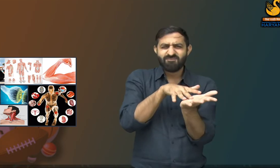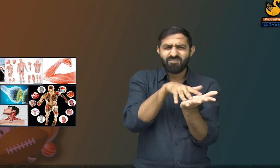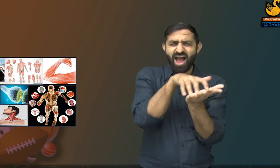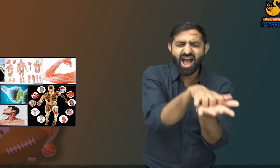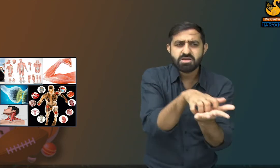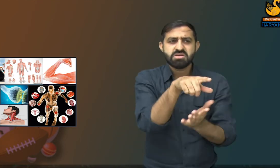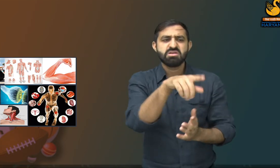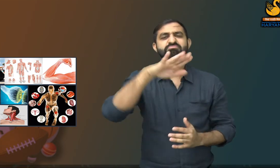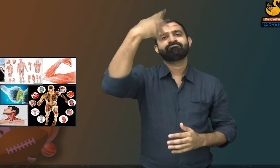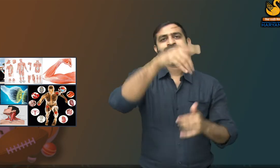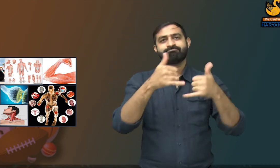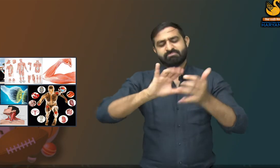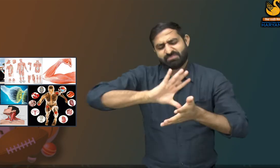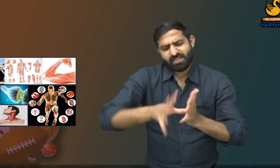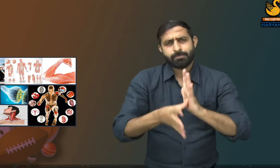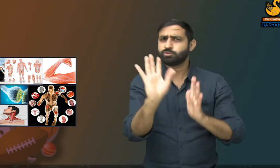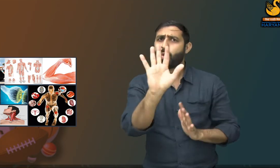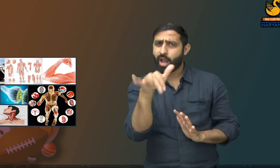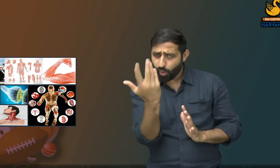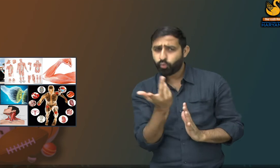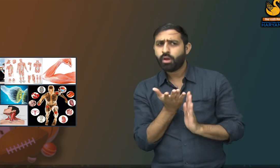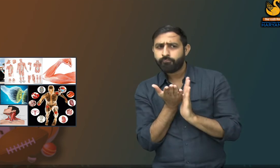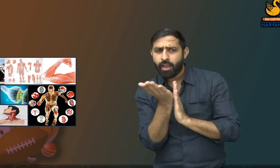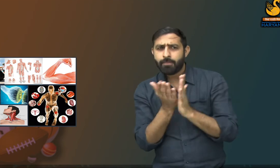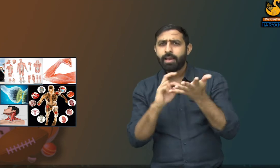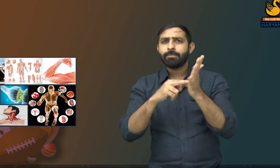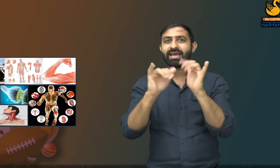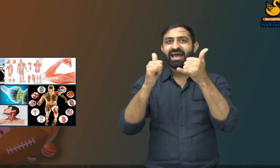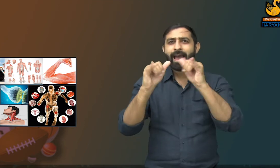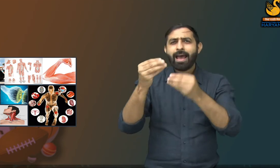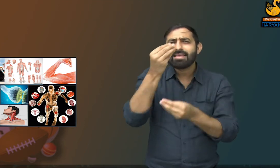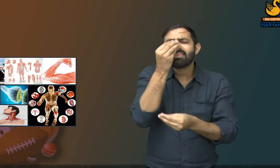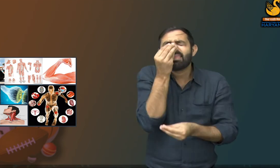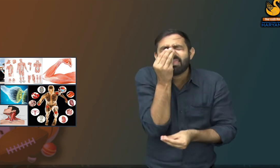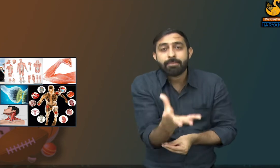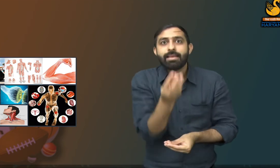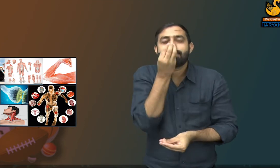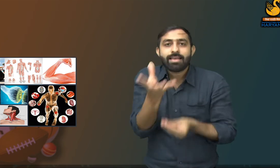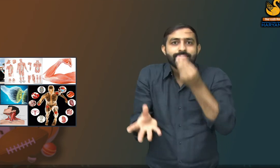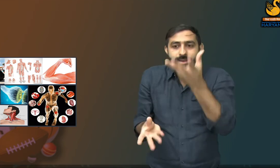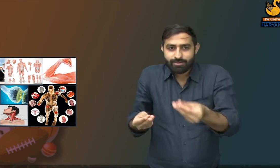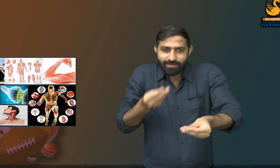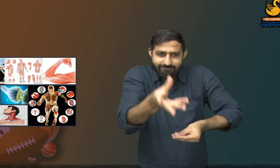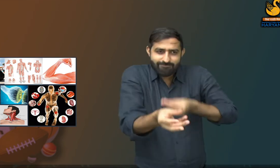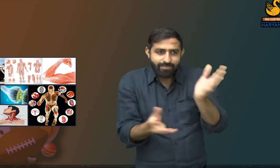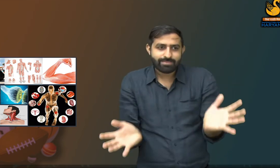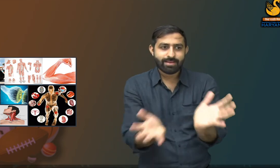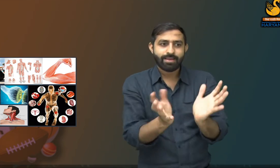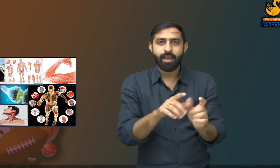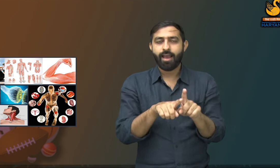And there are some people who are physically weak. But they can also participate in sports. So they need to be trained in such